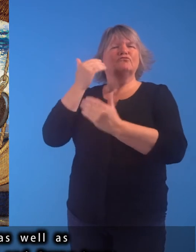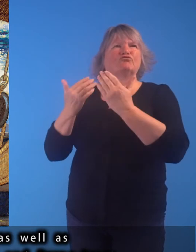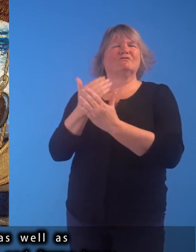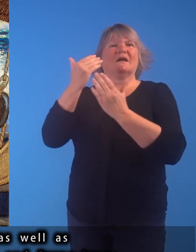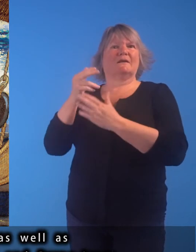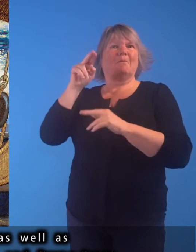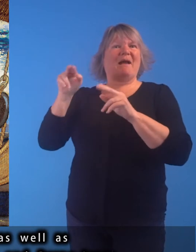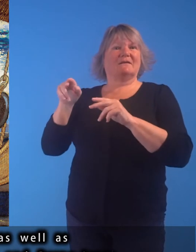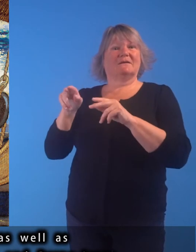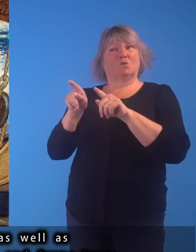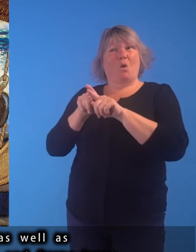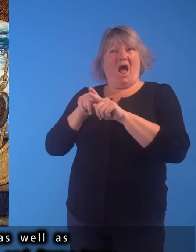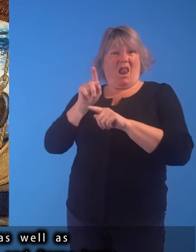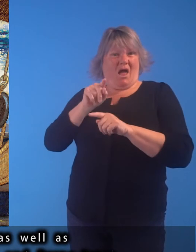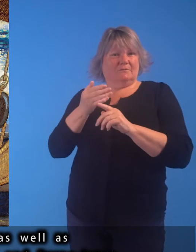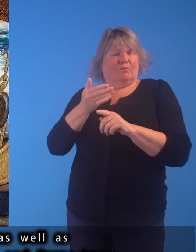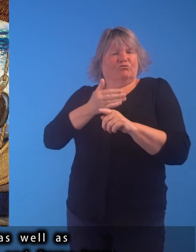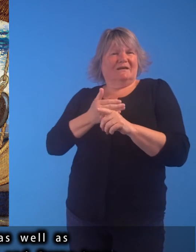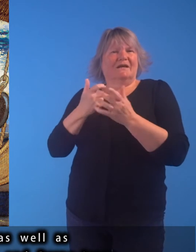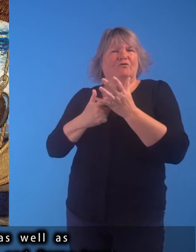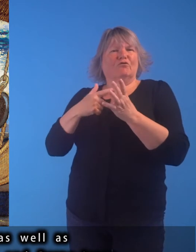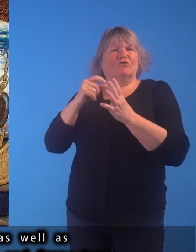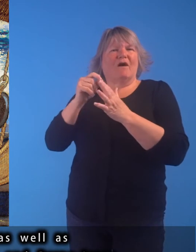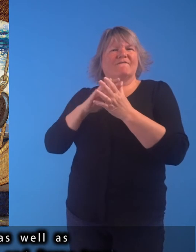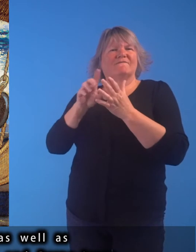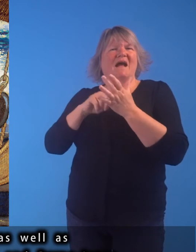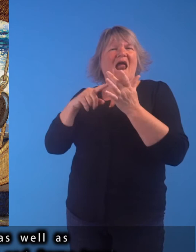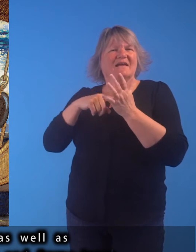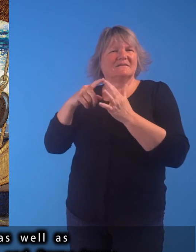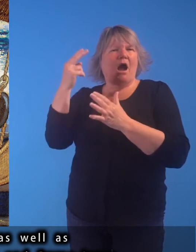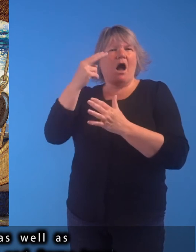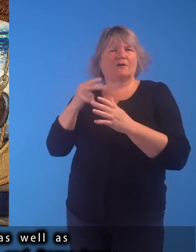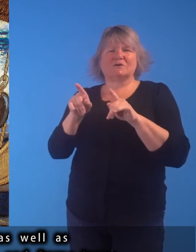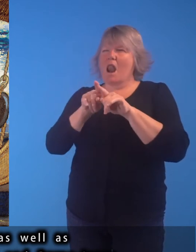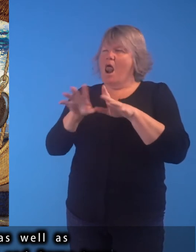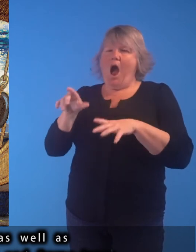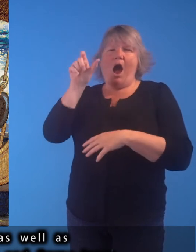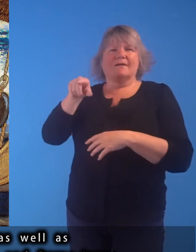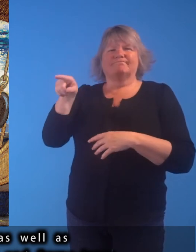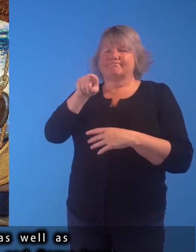Renaissance painting, as well as pre-Raphaelite artists such as Rossetti and Byrne Jones.